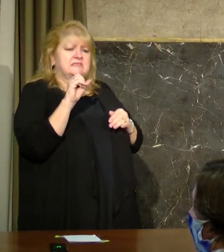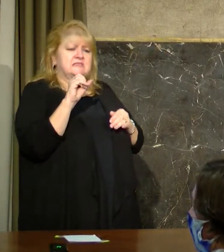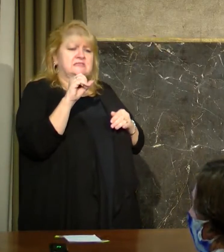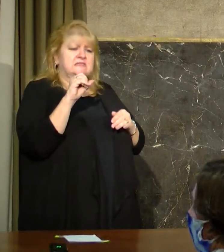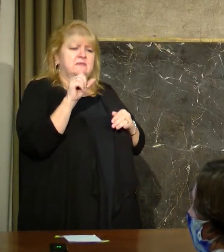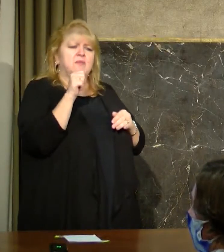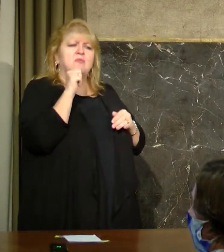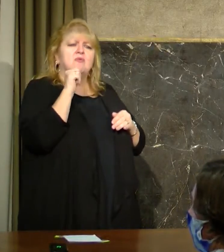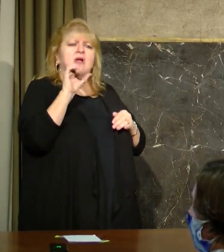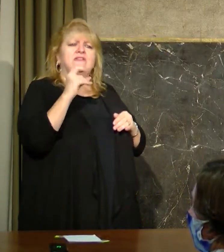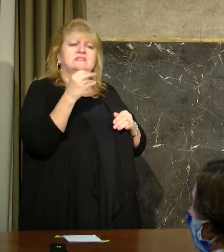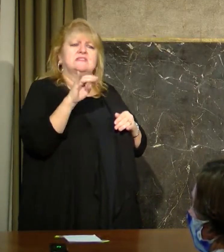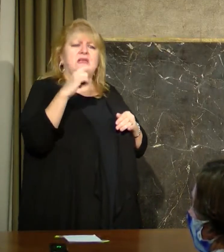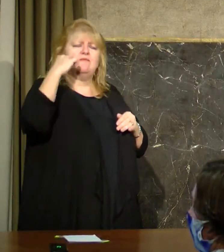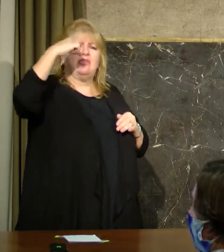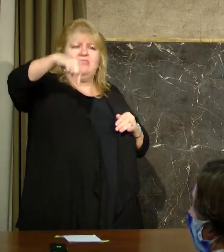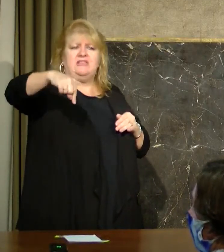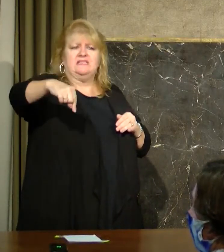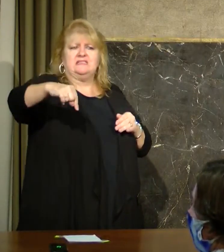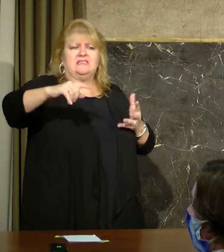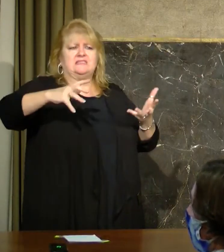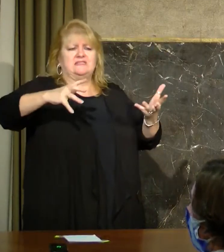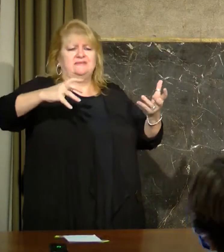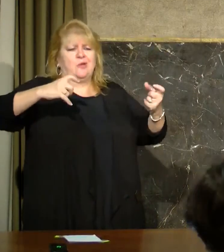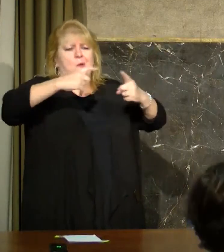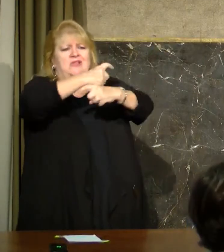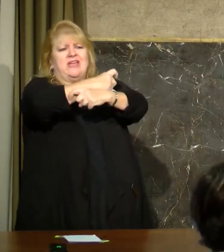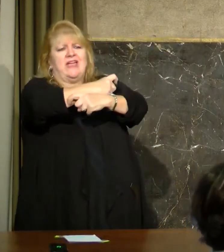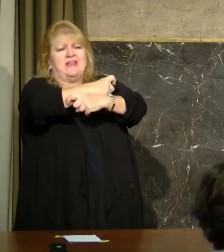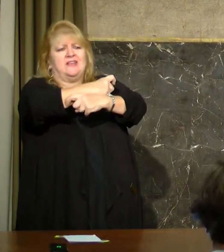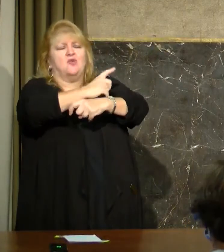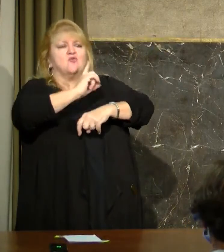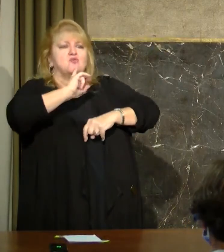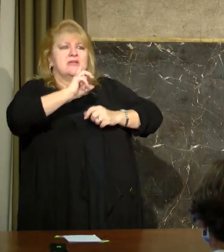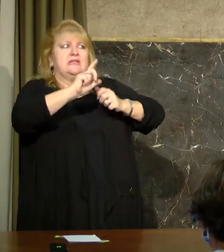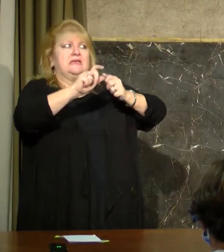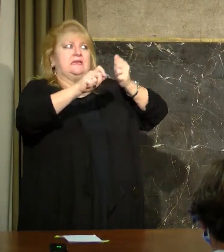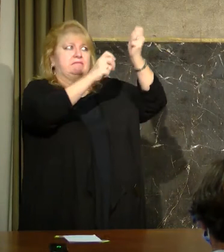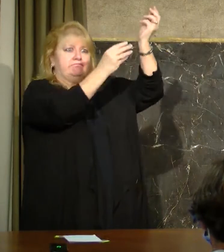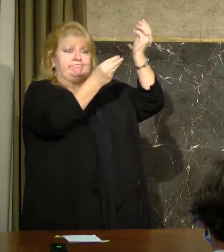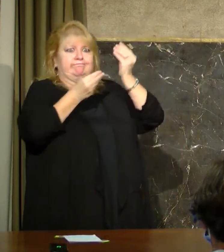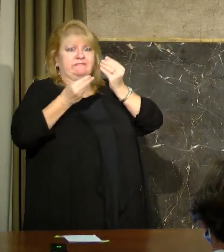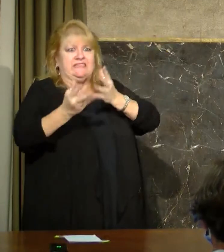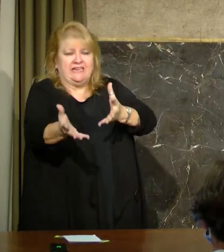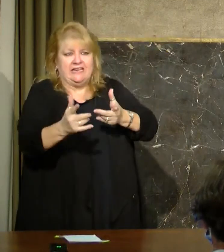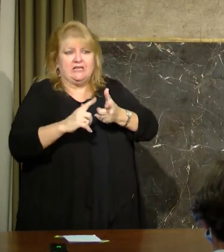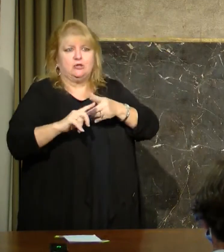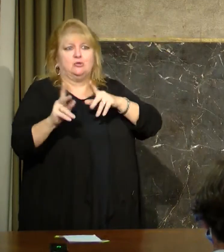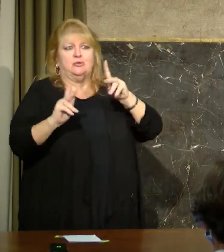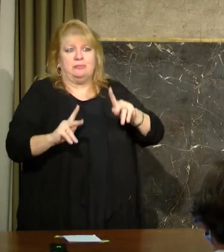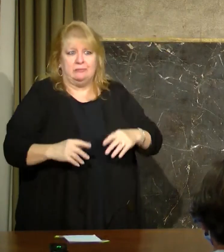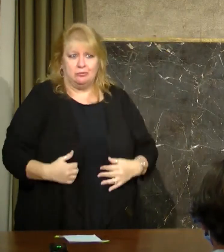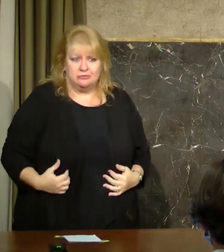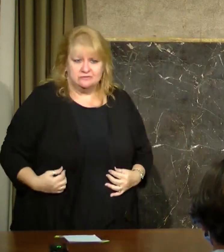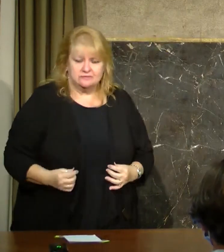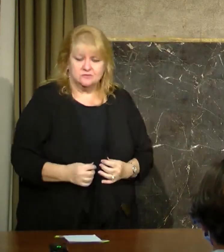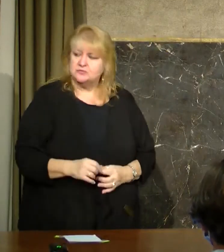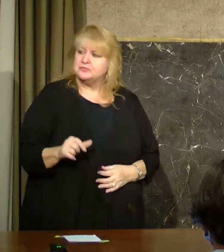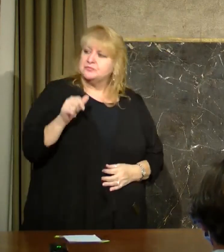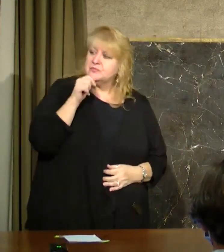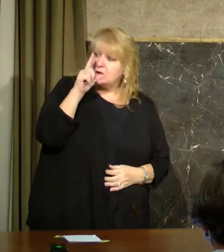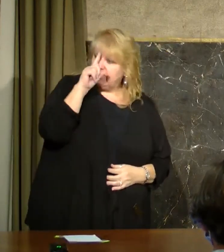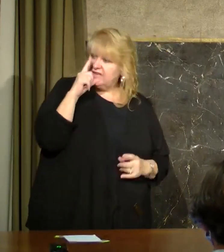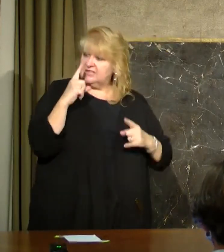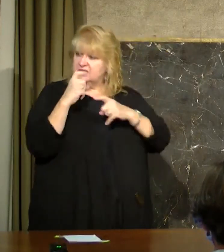it's maybe unnecessarily complicating the logistics of actually getting a few people? I want to keep that... I don't think it's